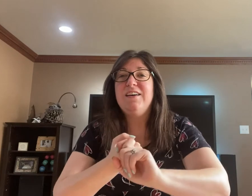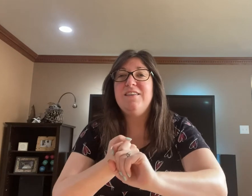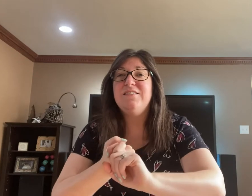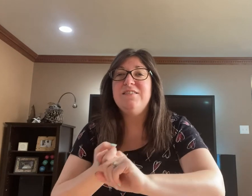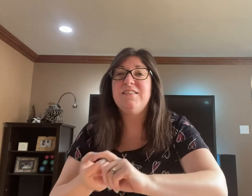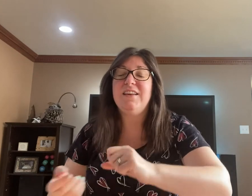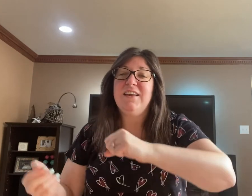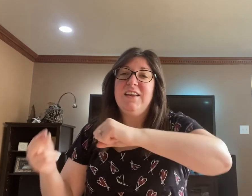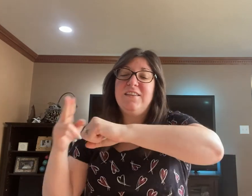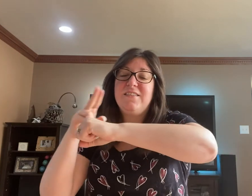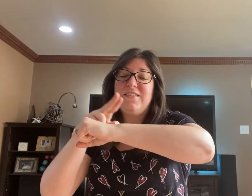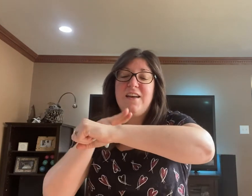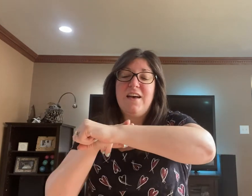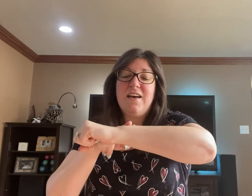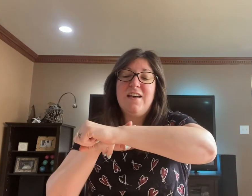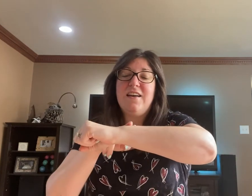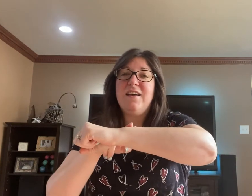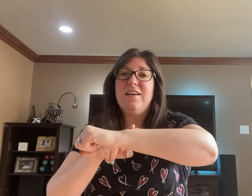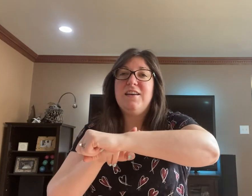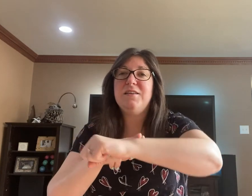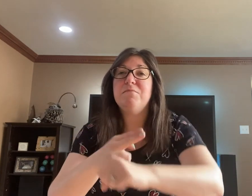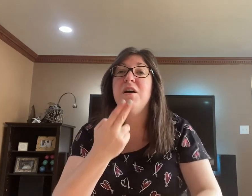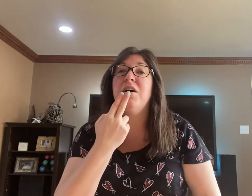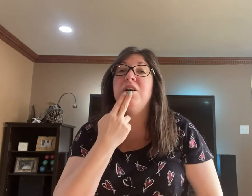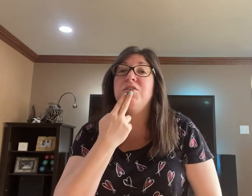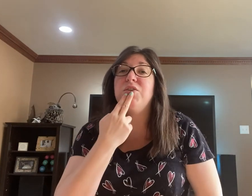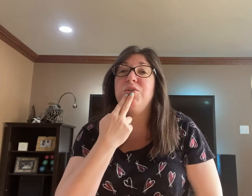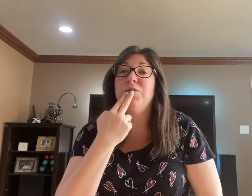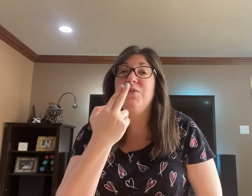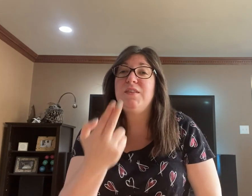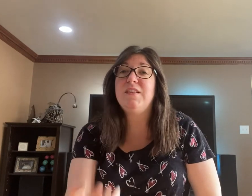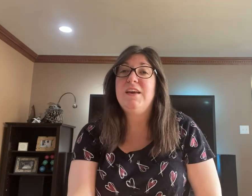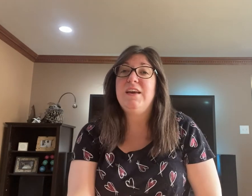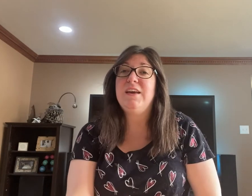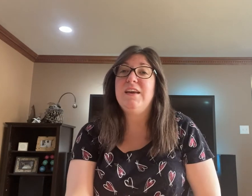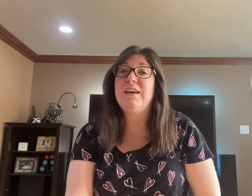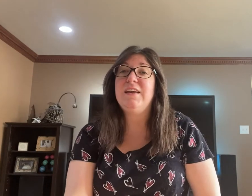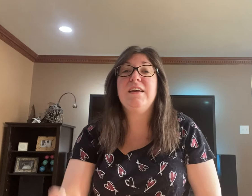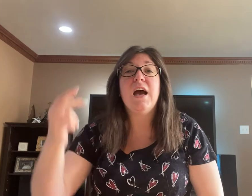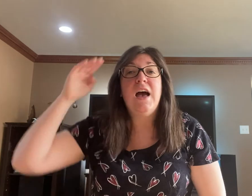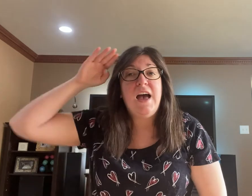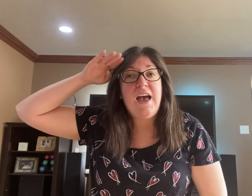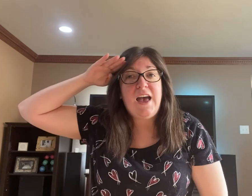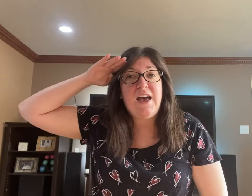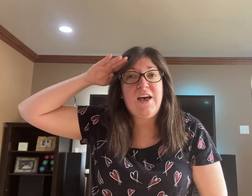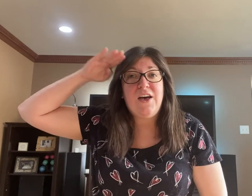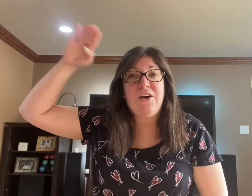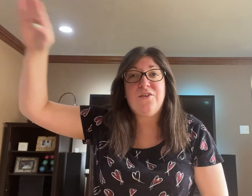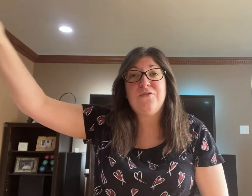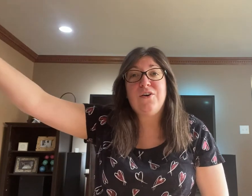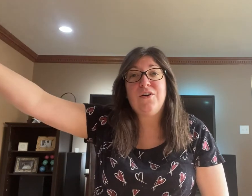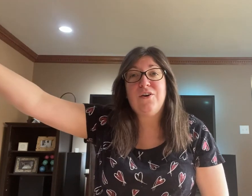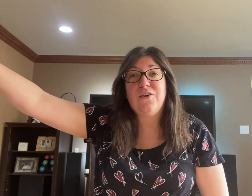It's time to say hello. Hello.